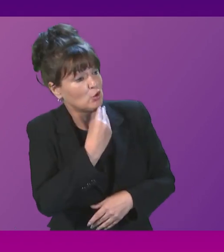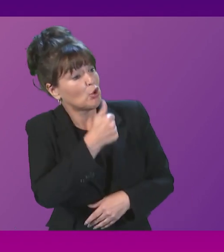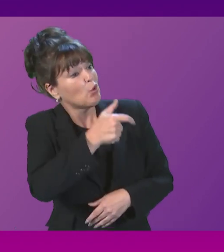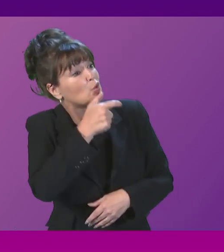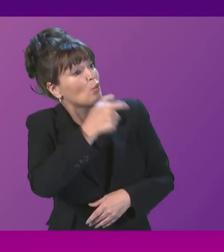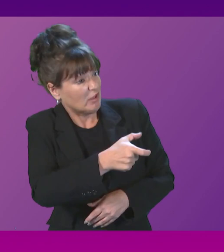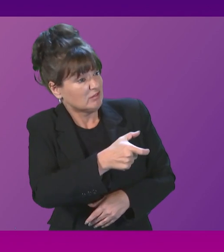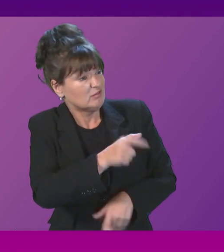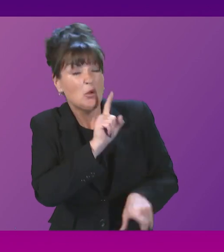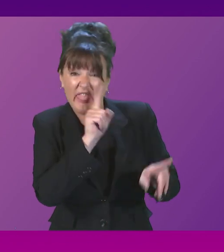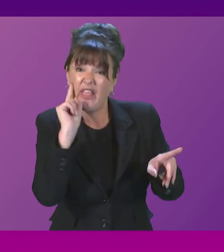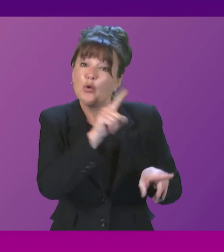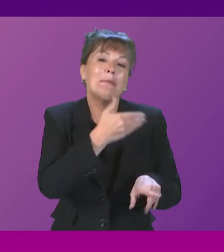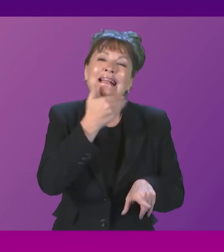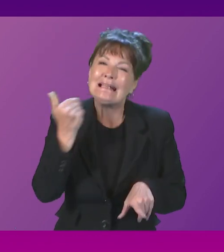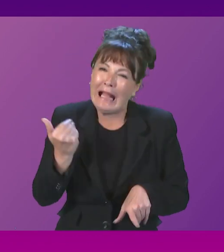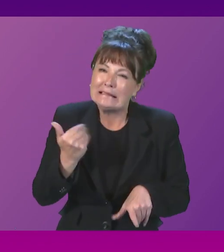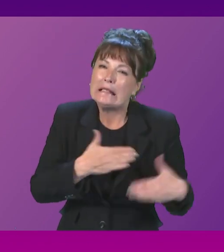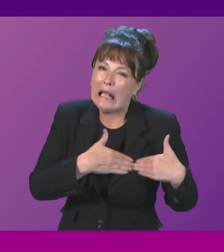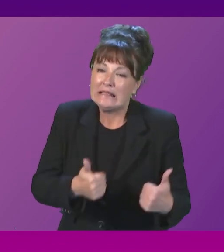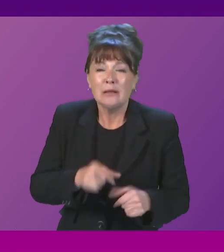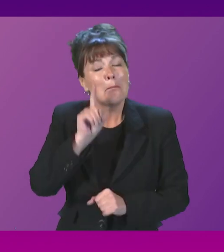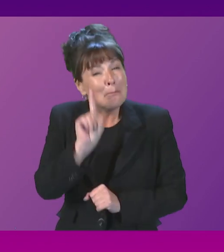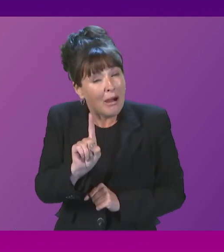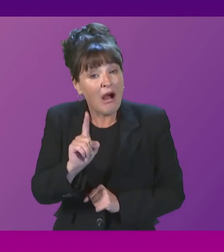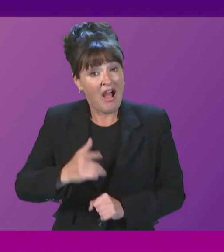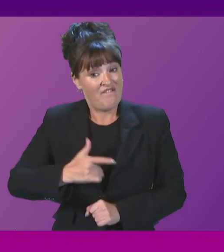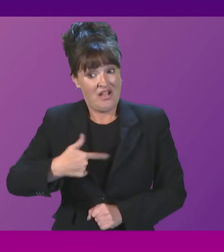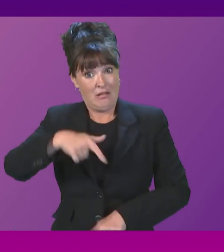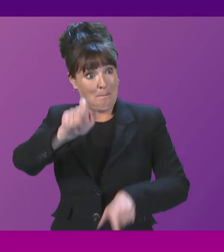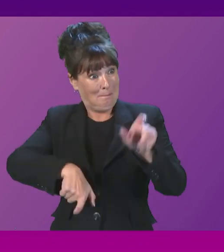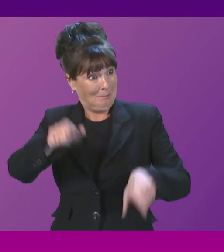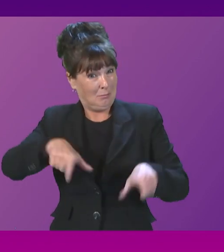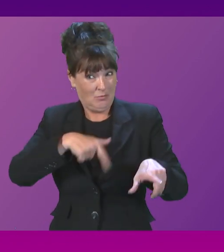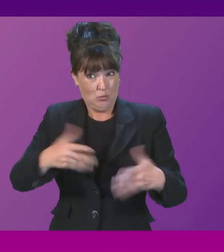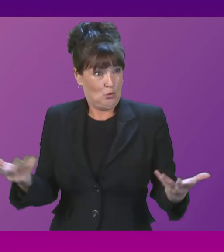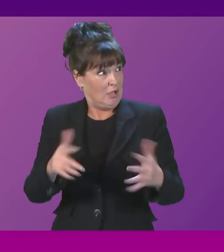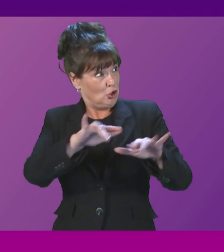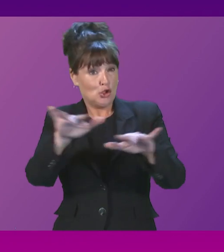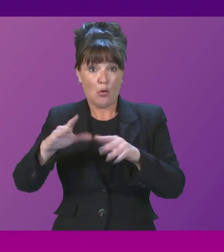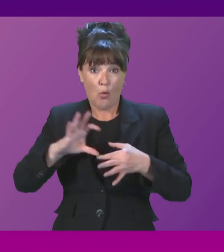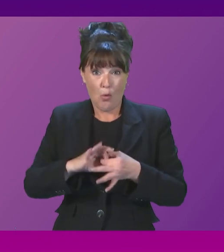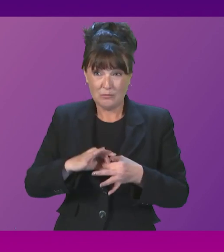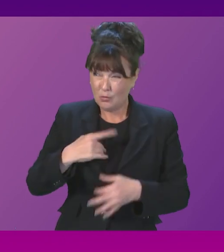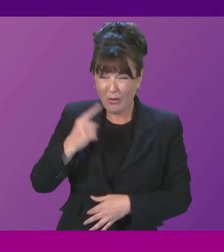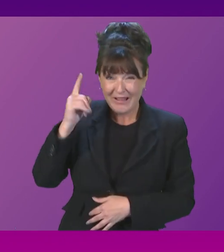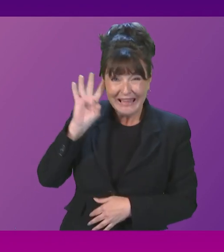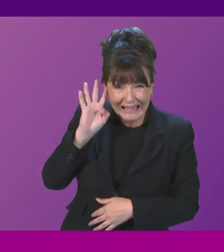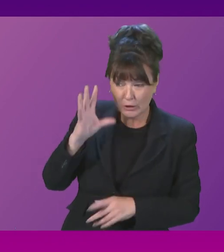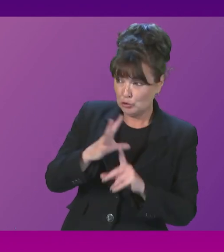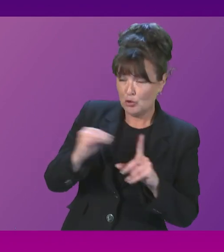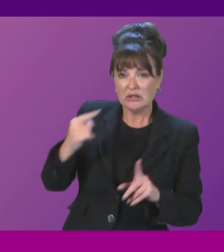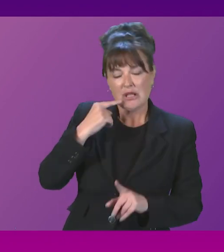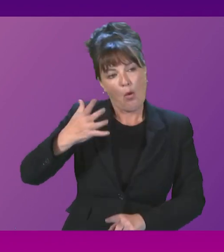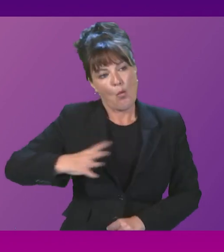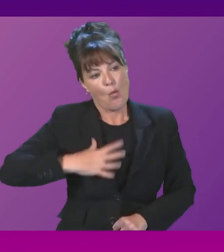I think people will listen to the Conservatives calling on the Scottish Government to deliver tax cuts for the richest and